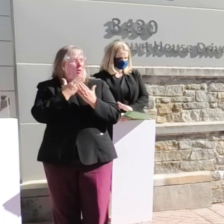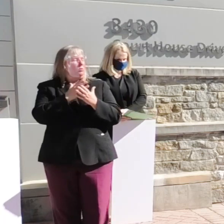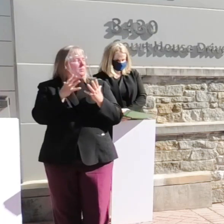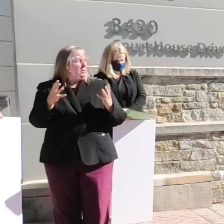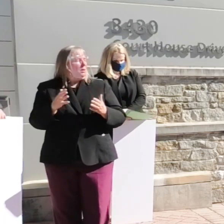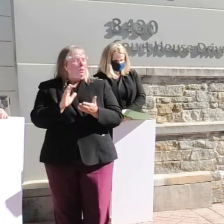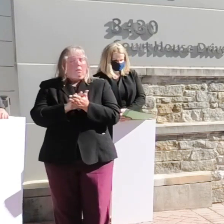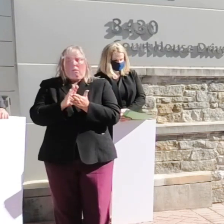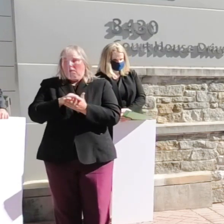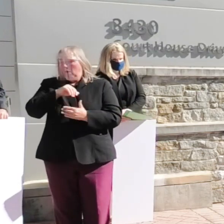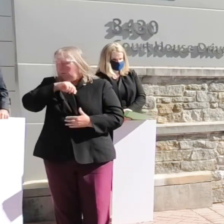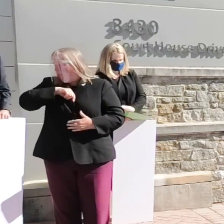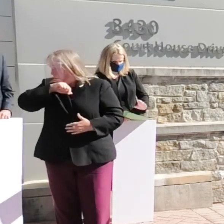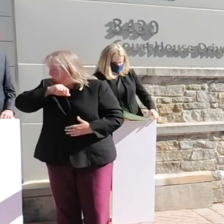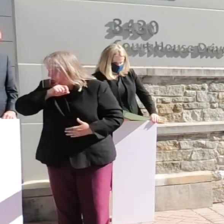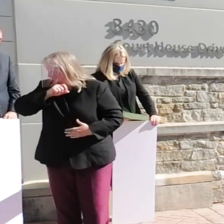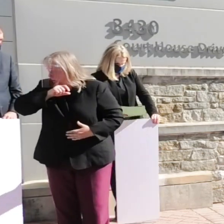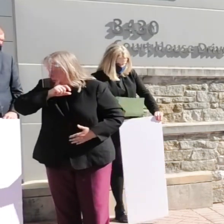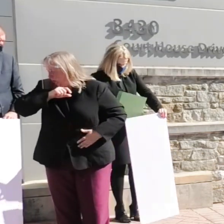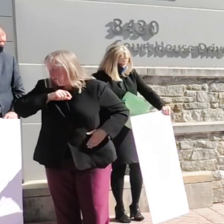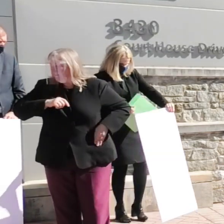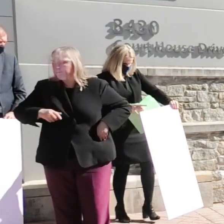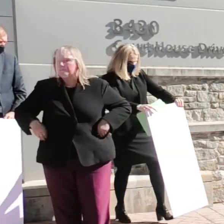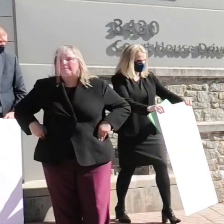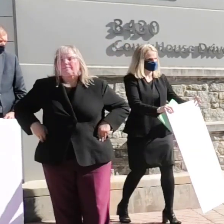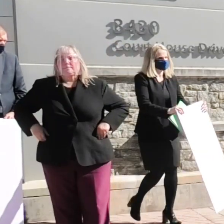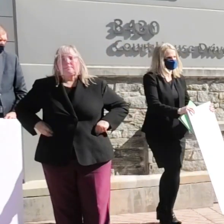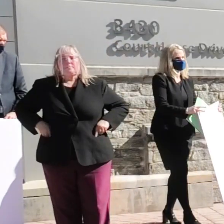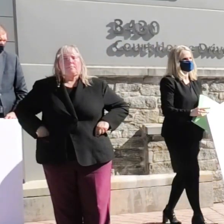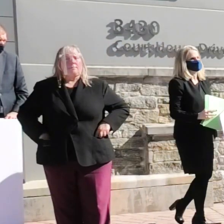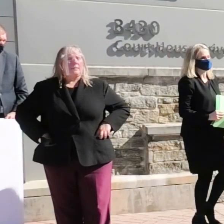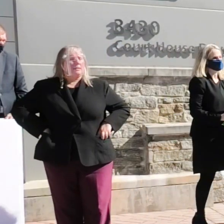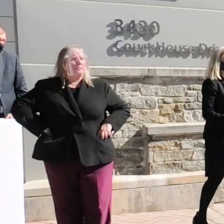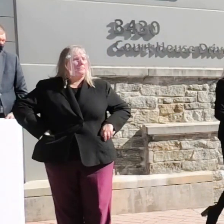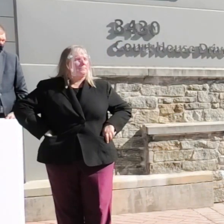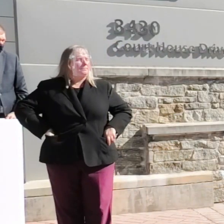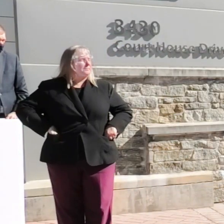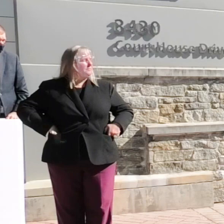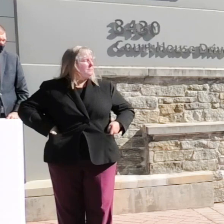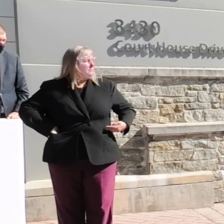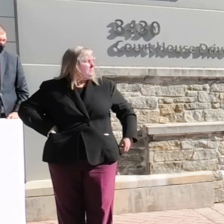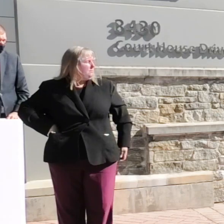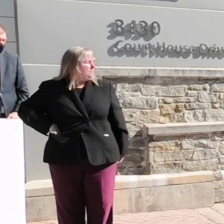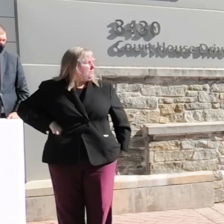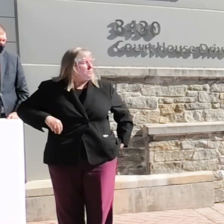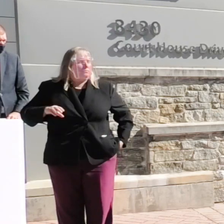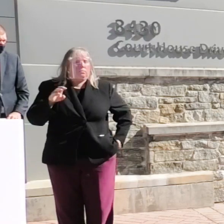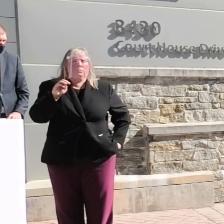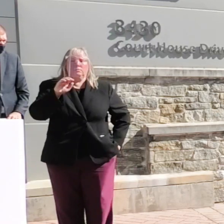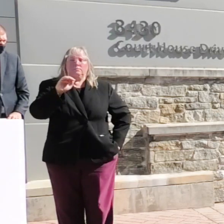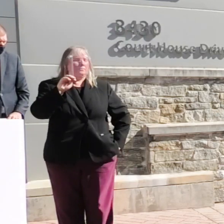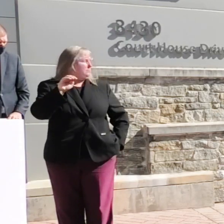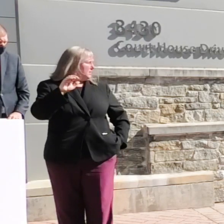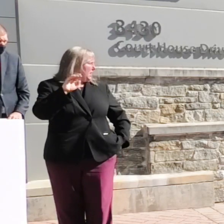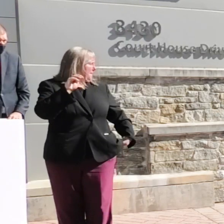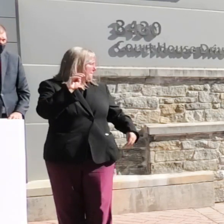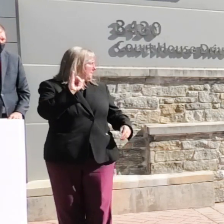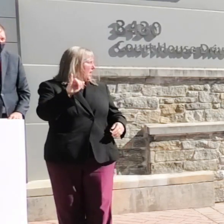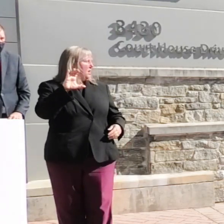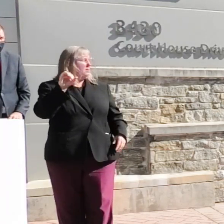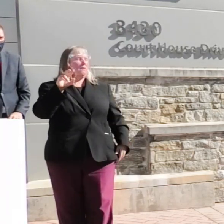my covenant place